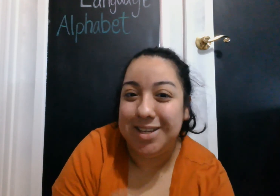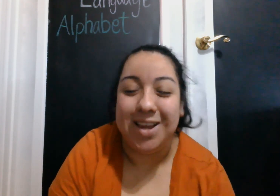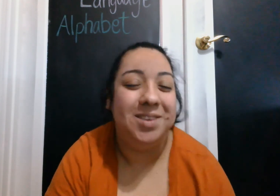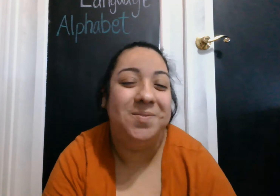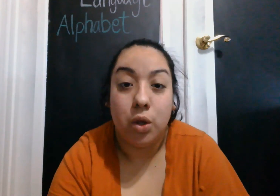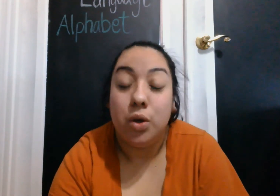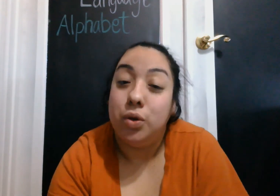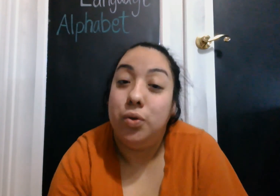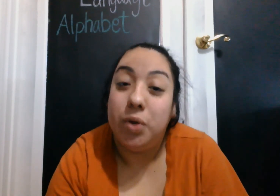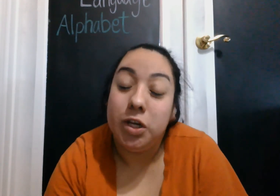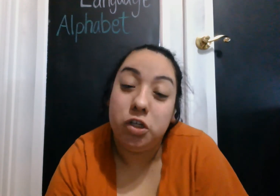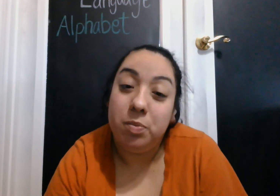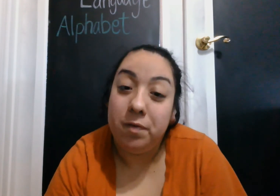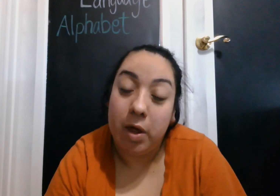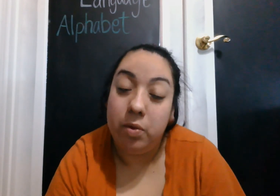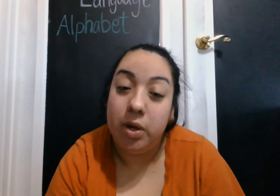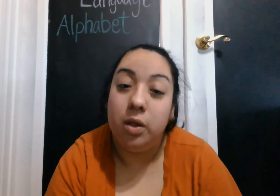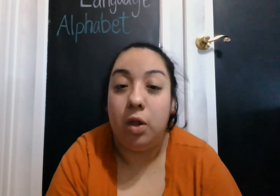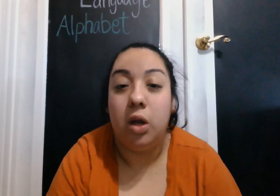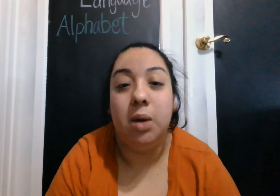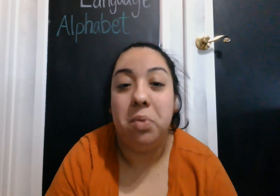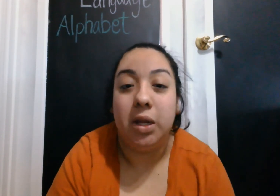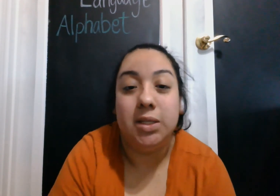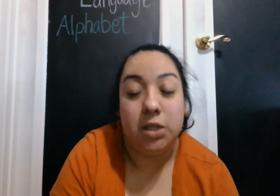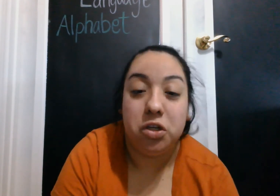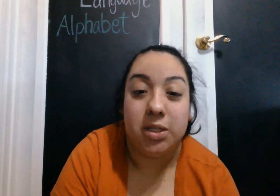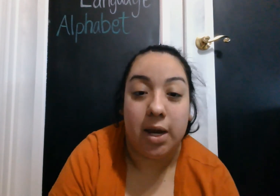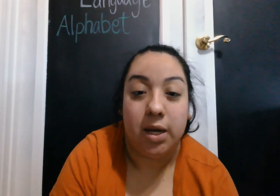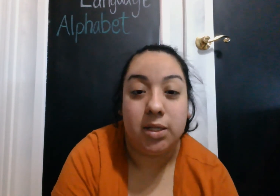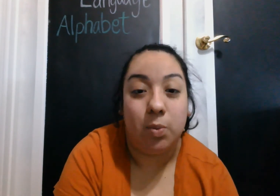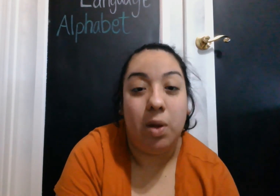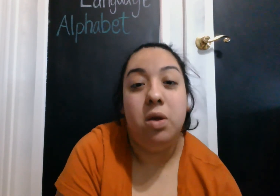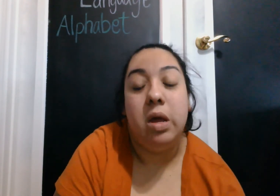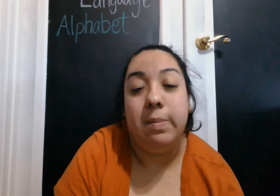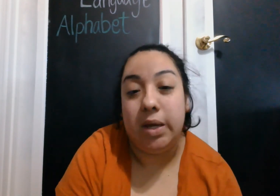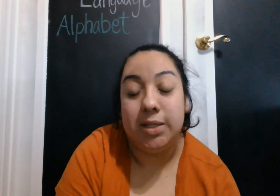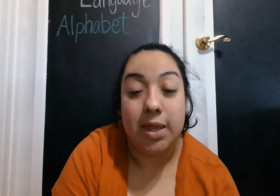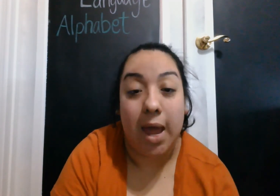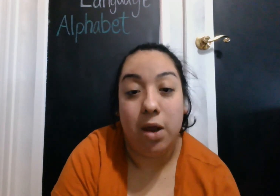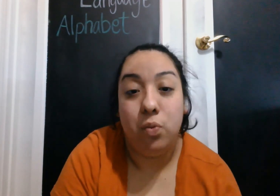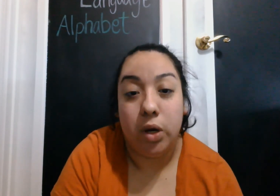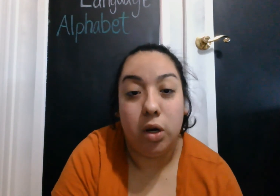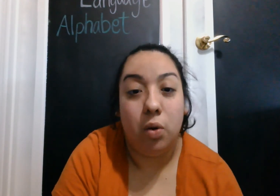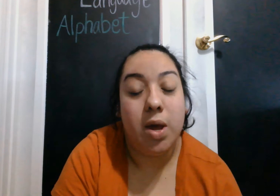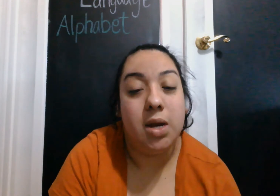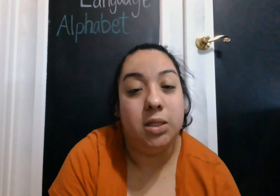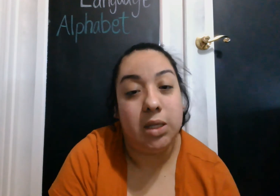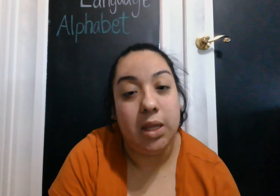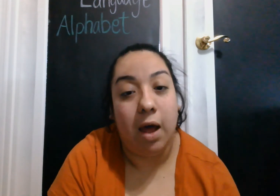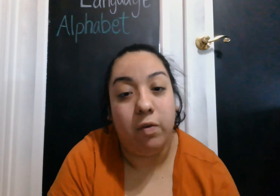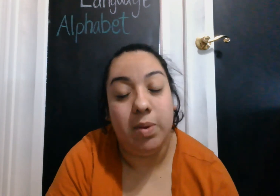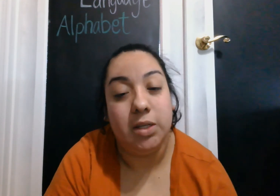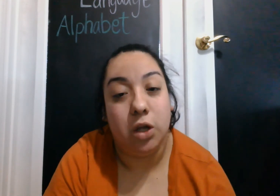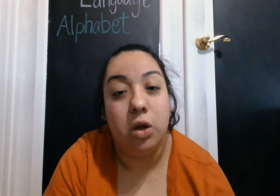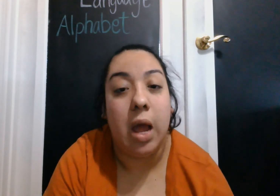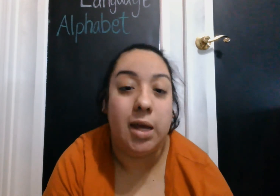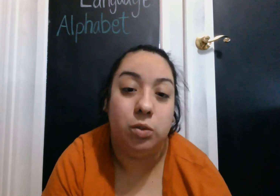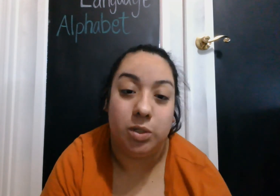sign. You guys should be following along and practicing your signing as well because at the end we're going to go ahead and sing the alphabet song as we're